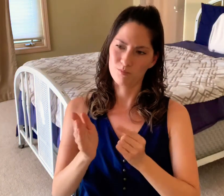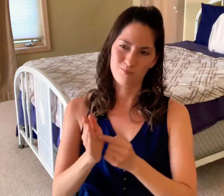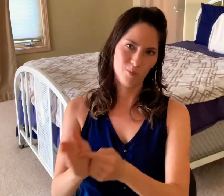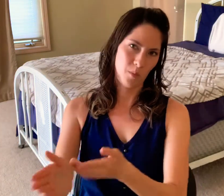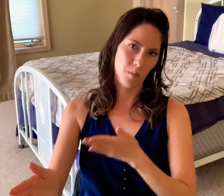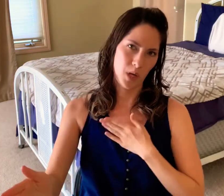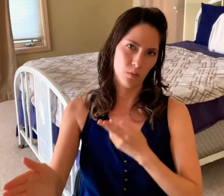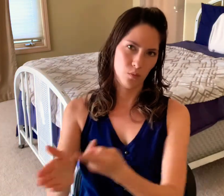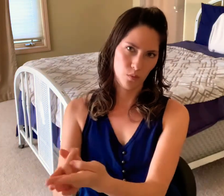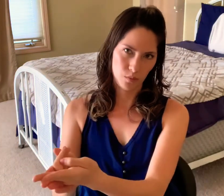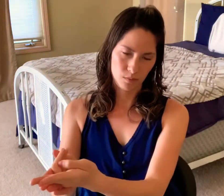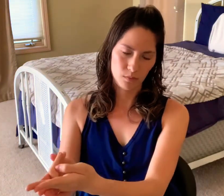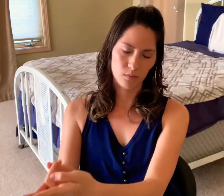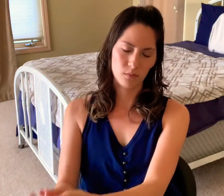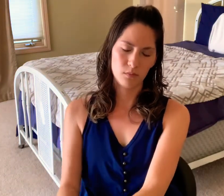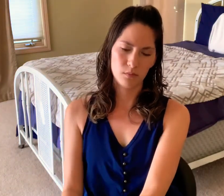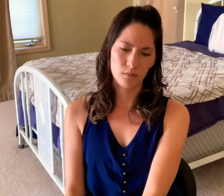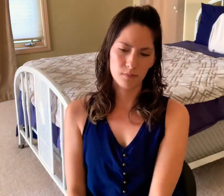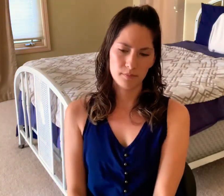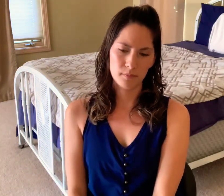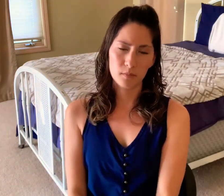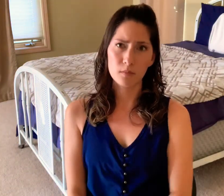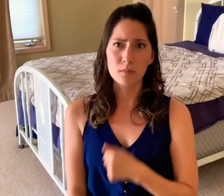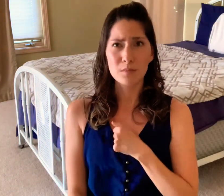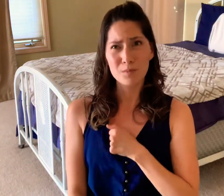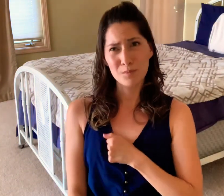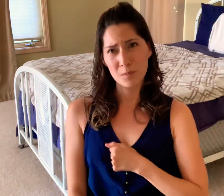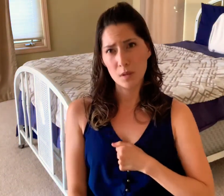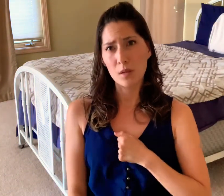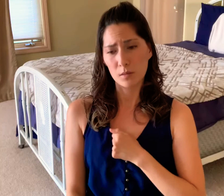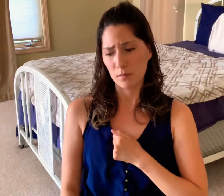in order for some people to see my truth